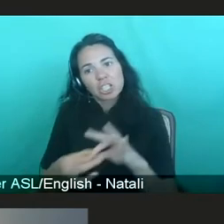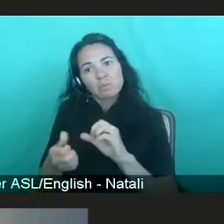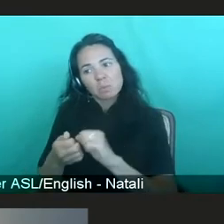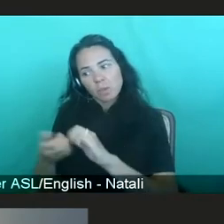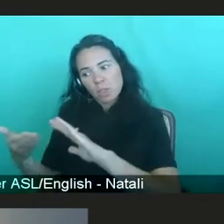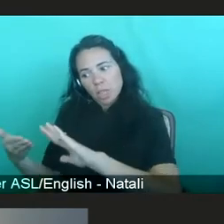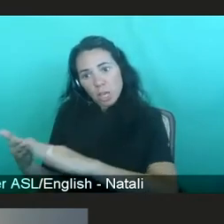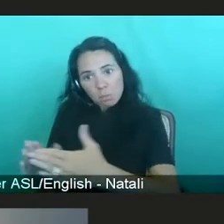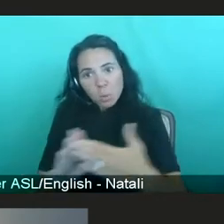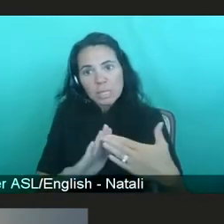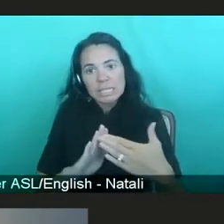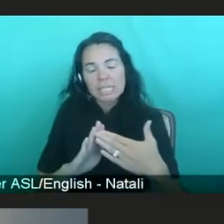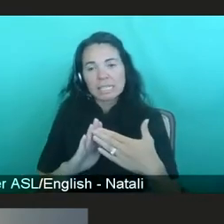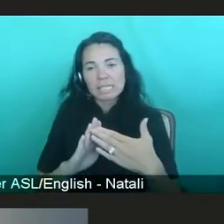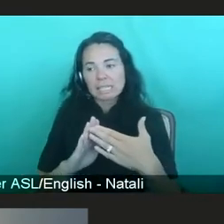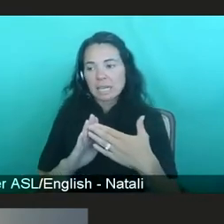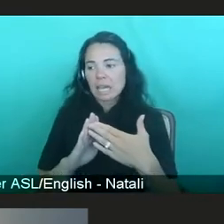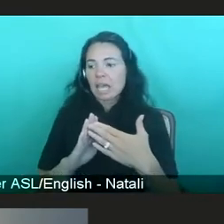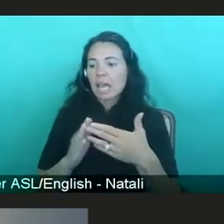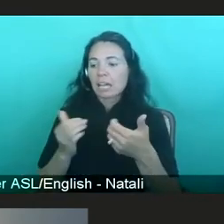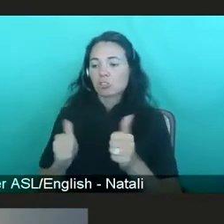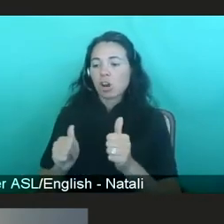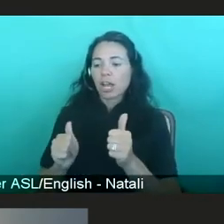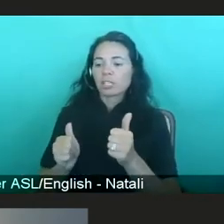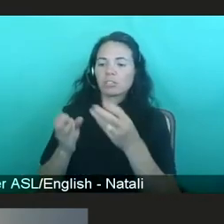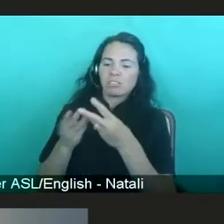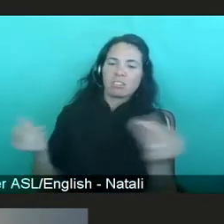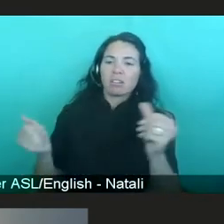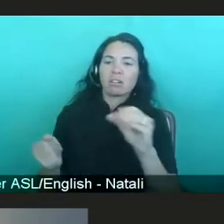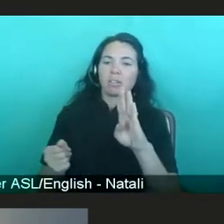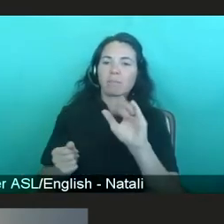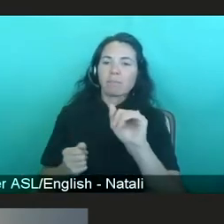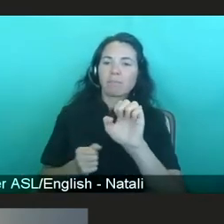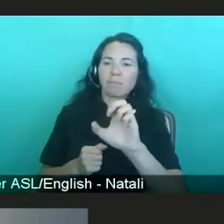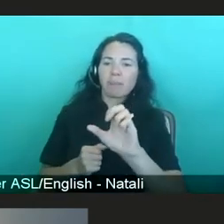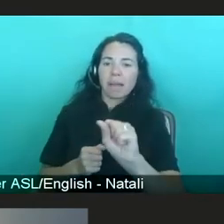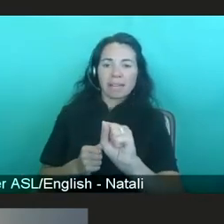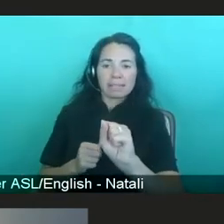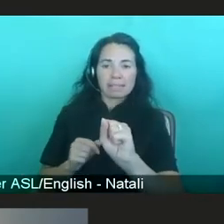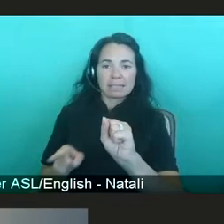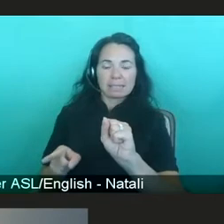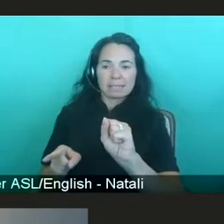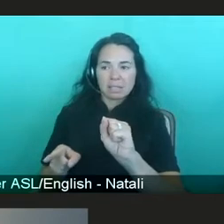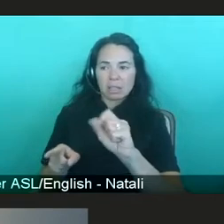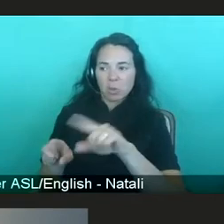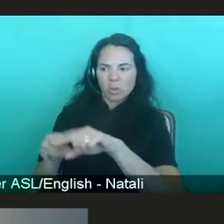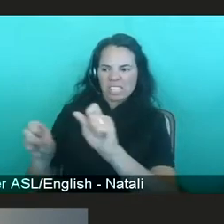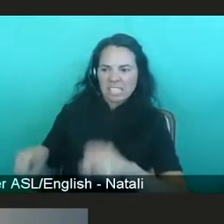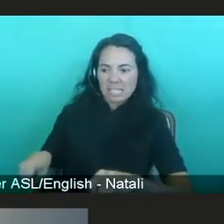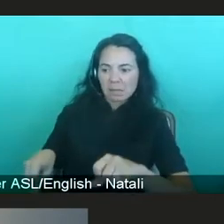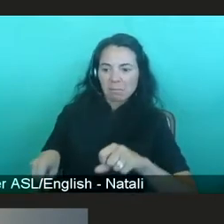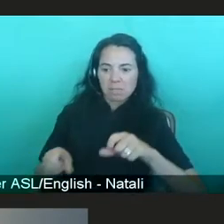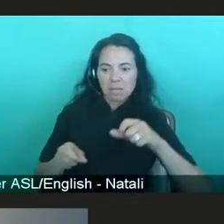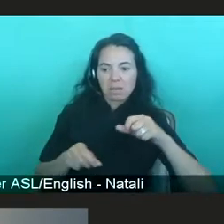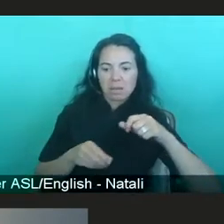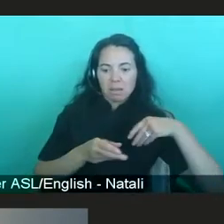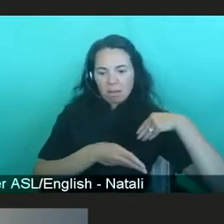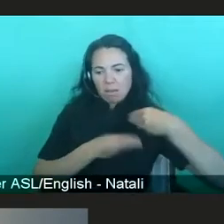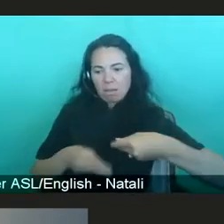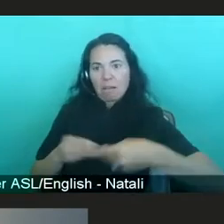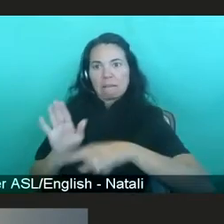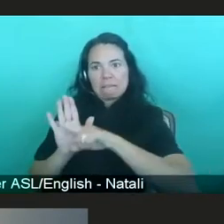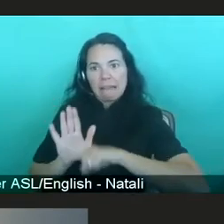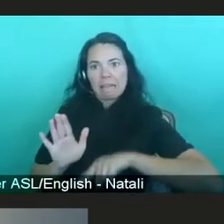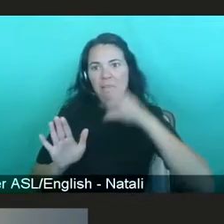and resolving the bias that exist in systems that perpetuate negative experiences and